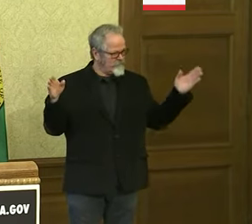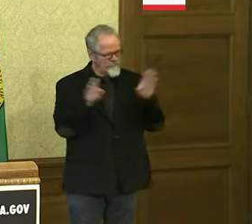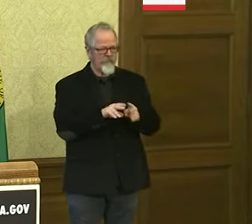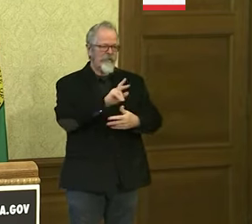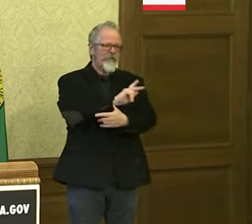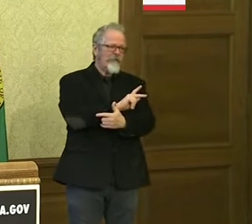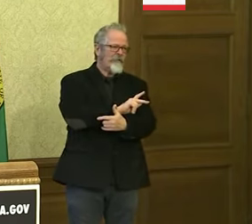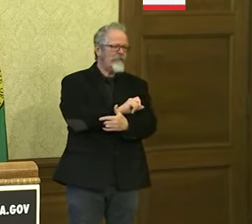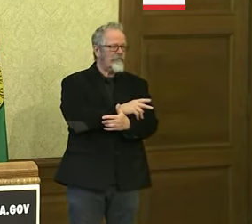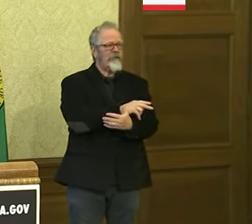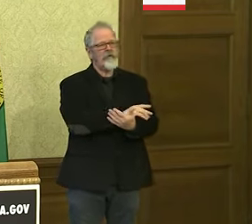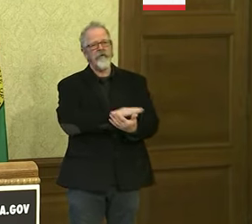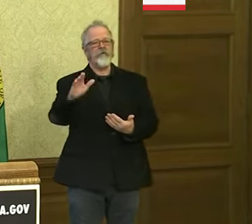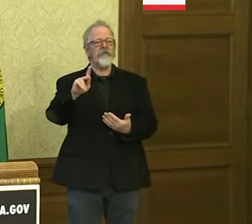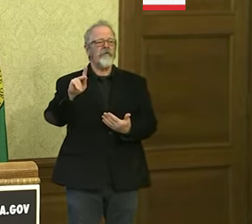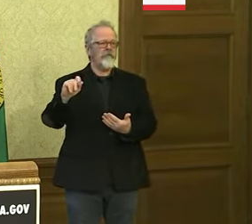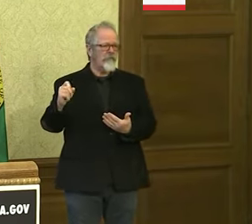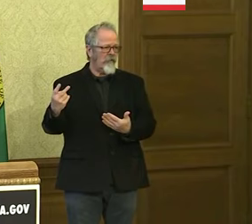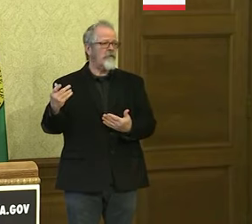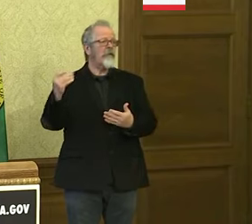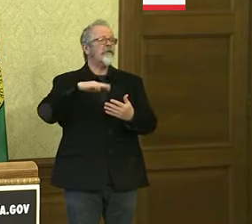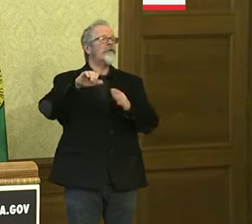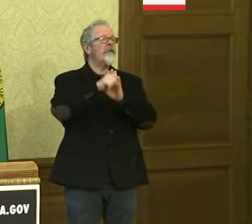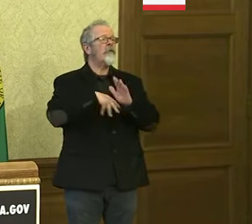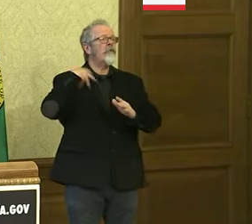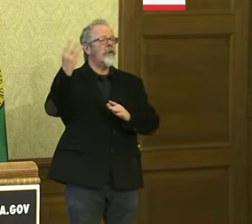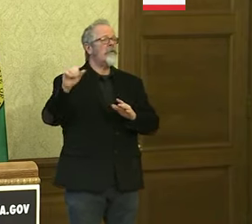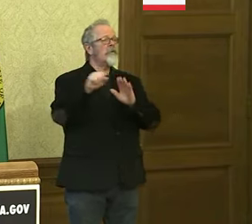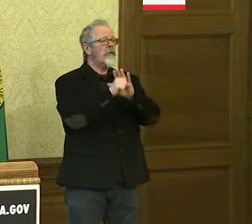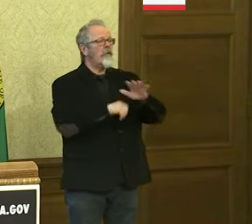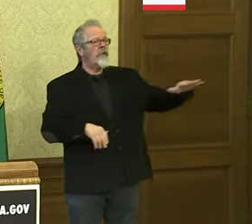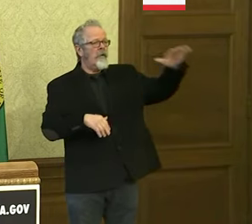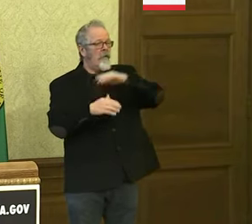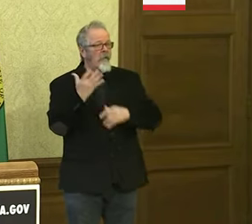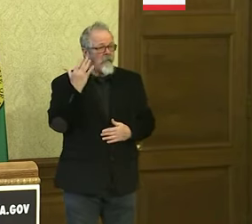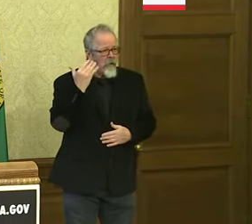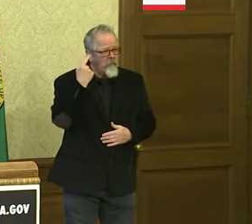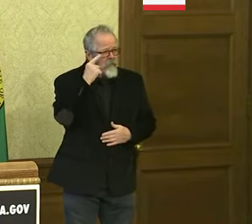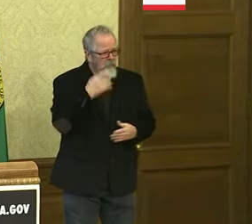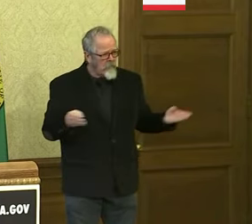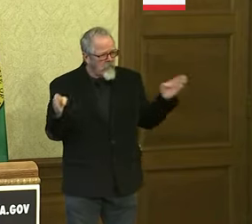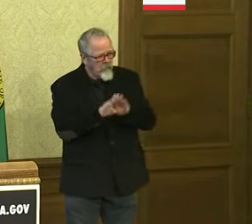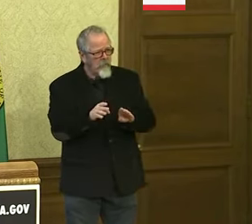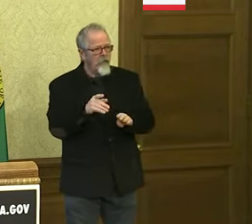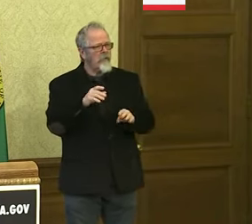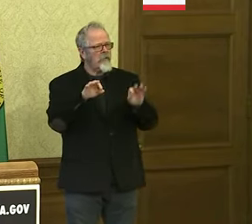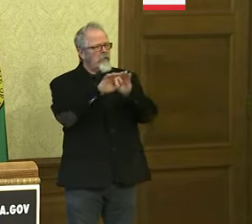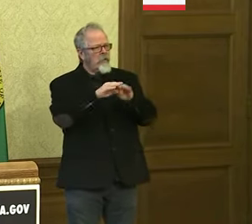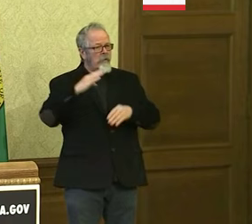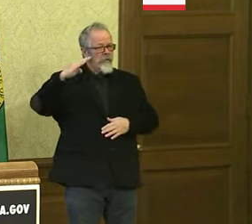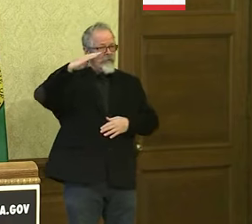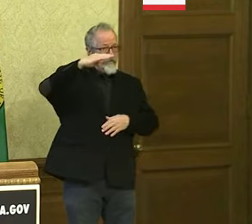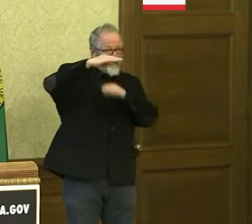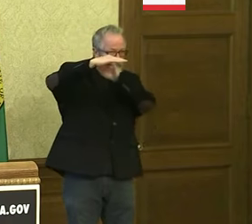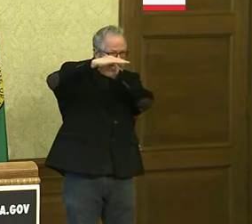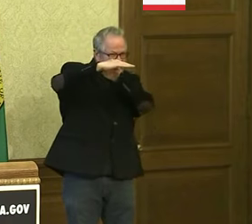Today, I'm extending the on-site instruction closure order. All public and private K-12